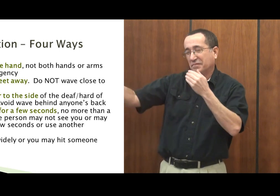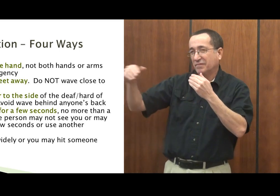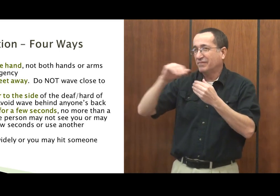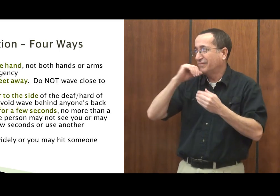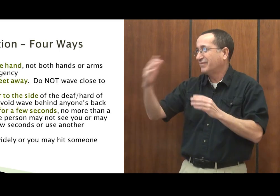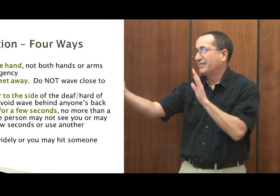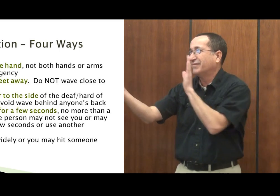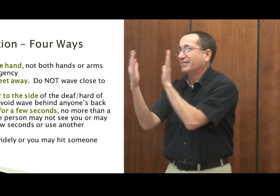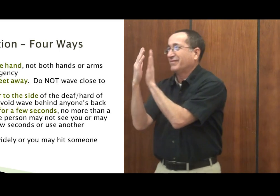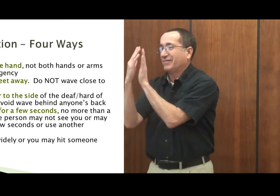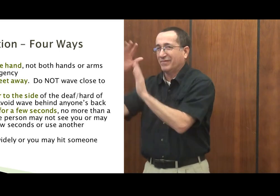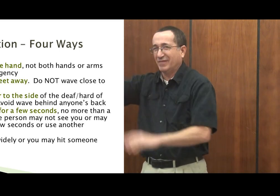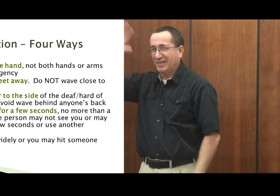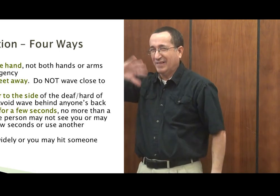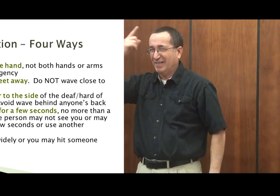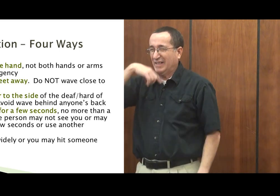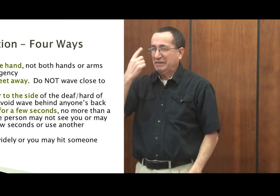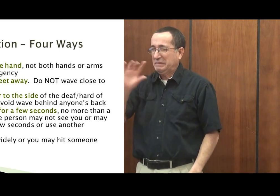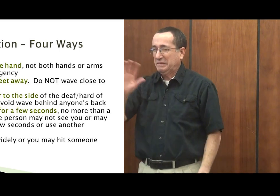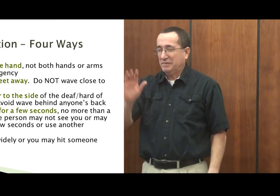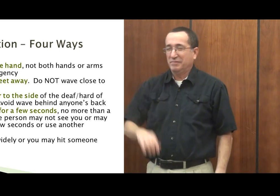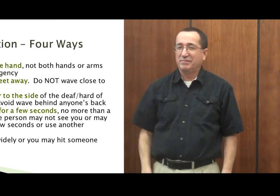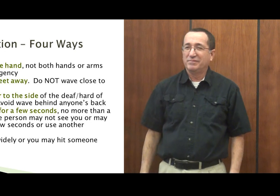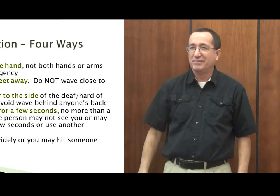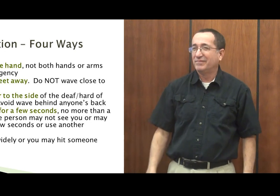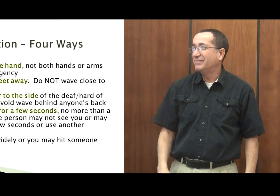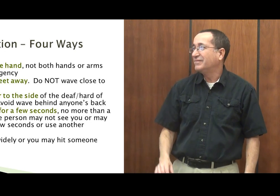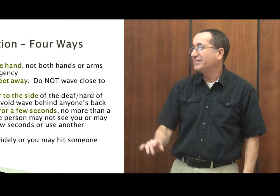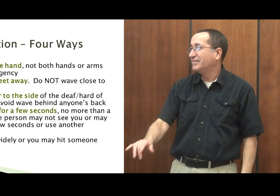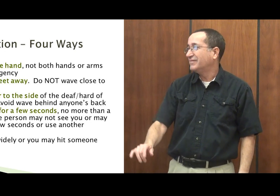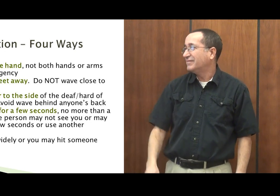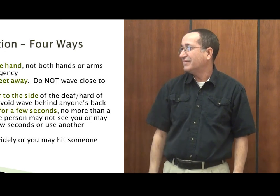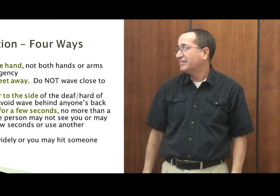Again, a few feet away, not right in a person's face. Next slide.